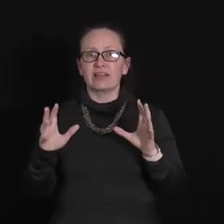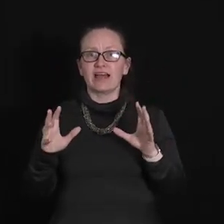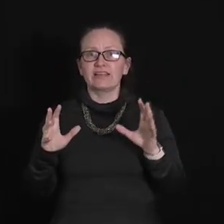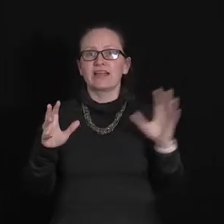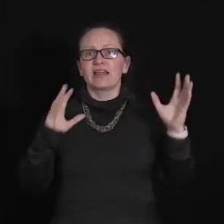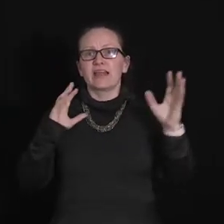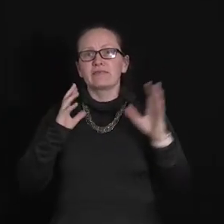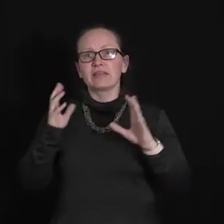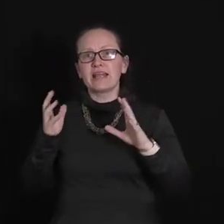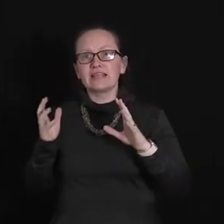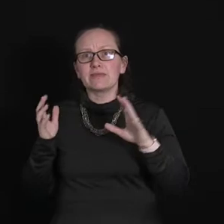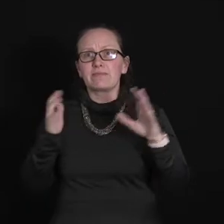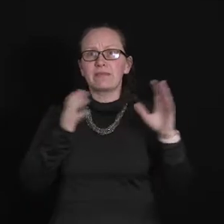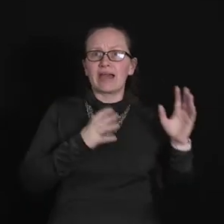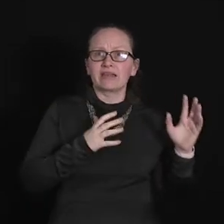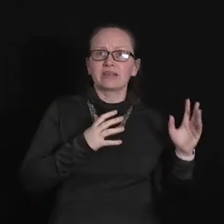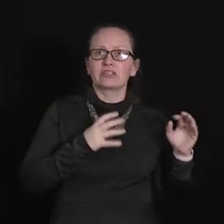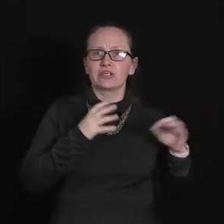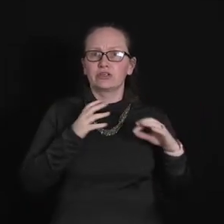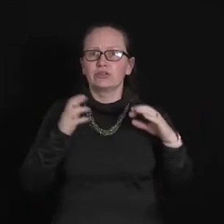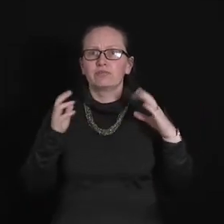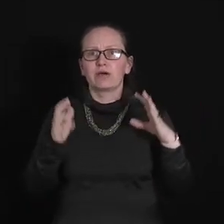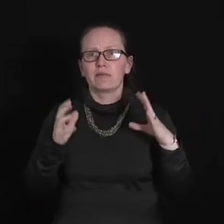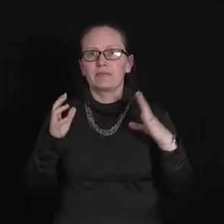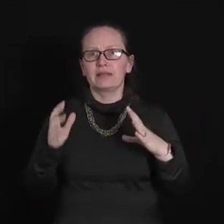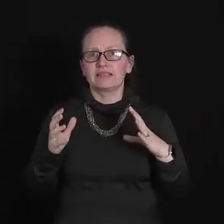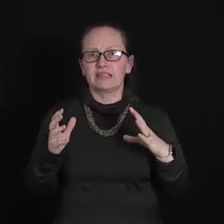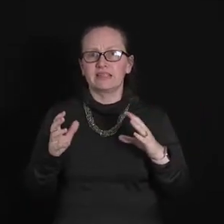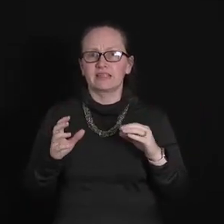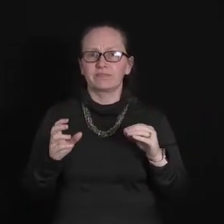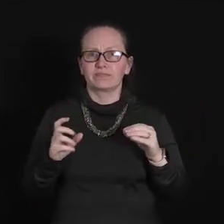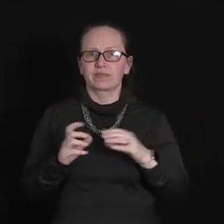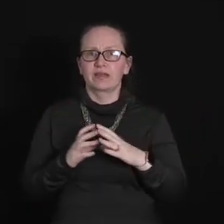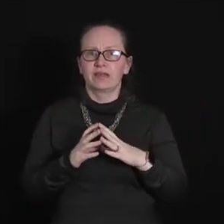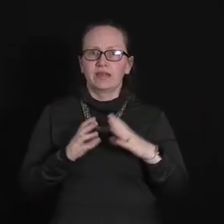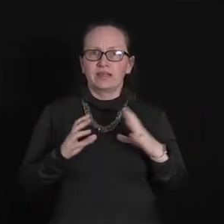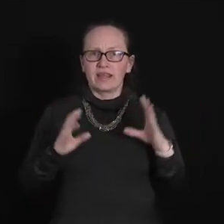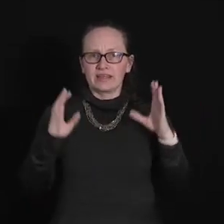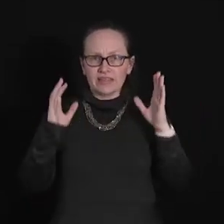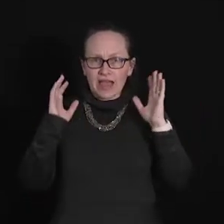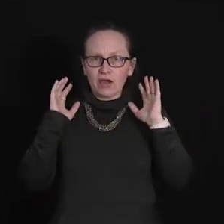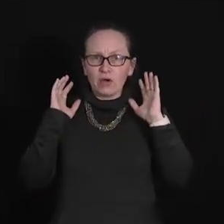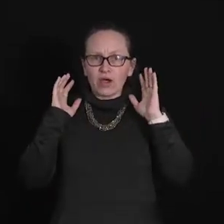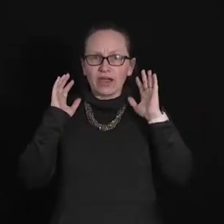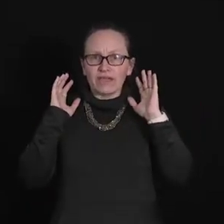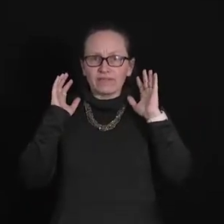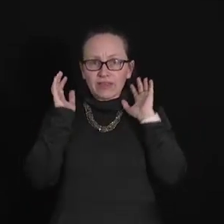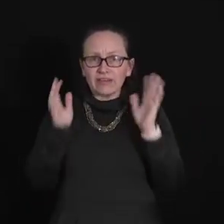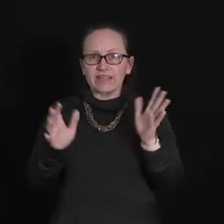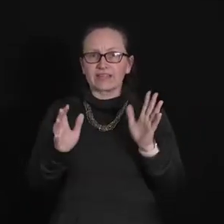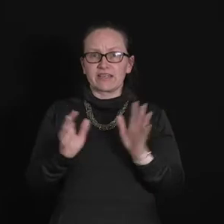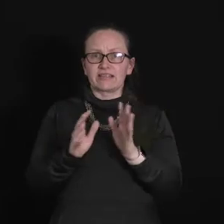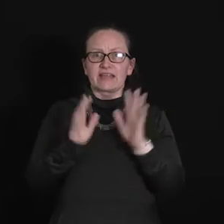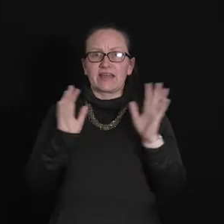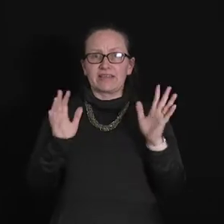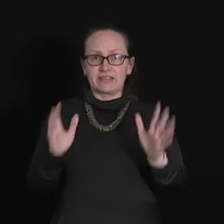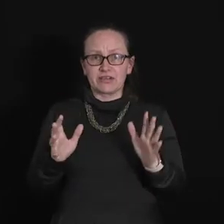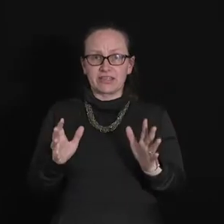light and relate it back to probabilities. Okay now a very exciting and interesting